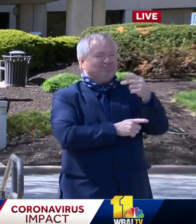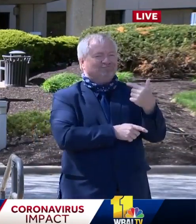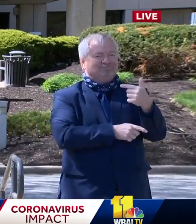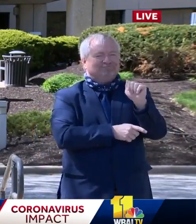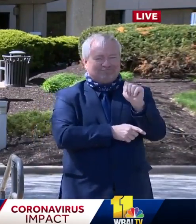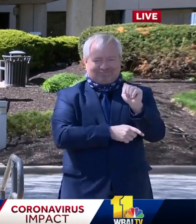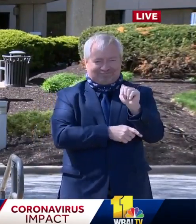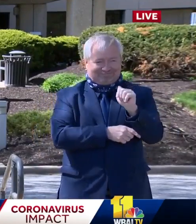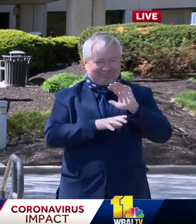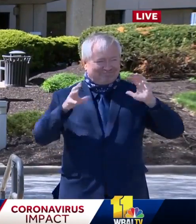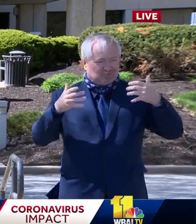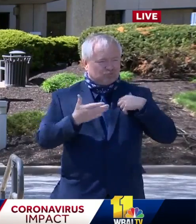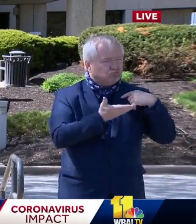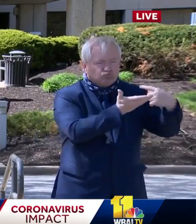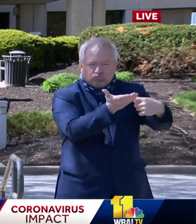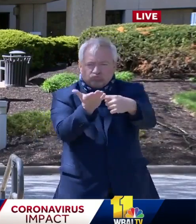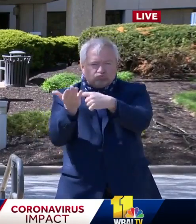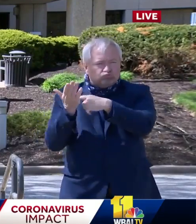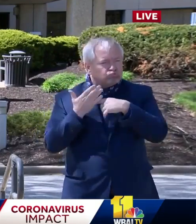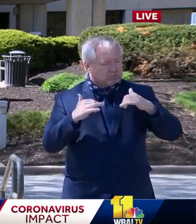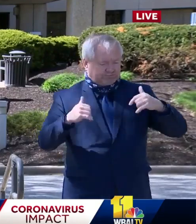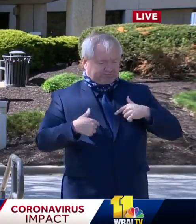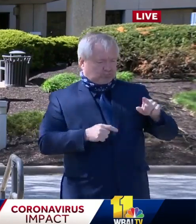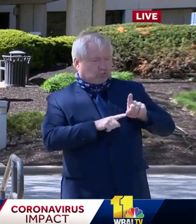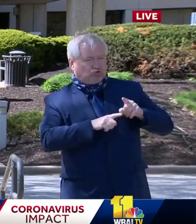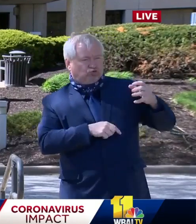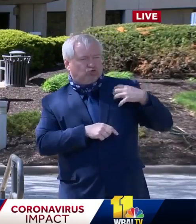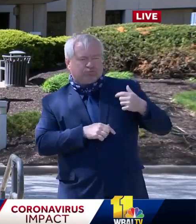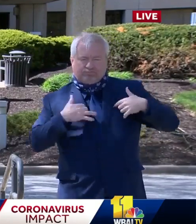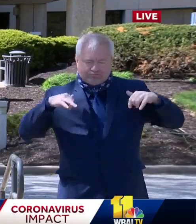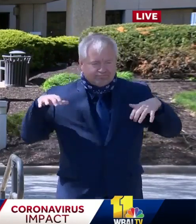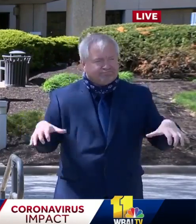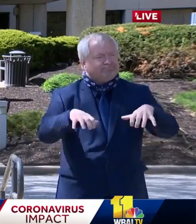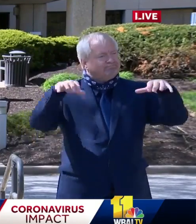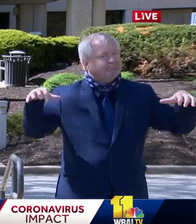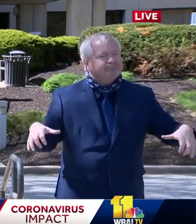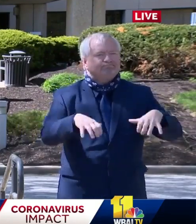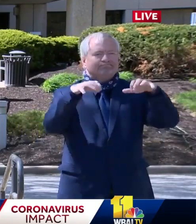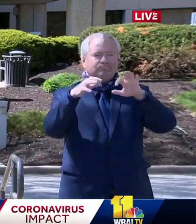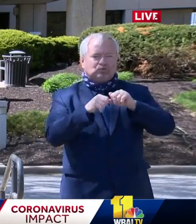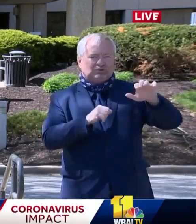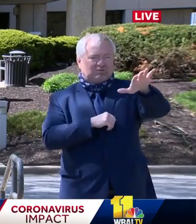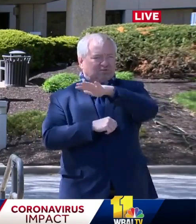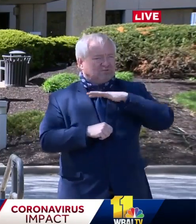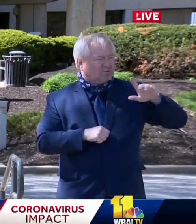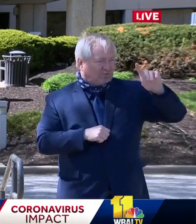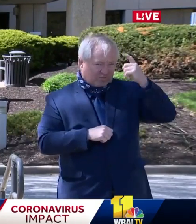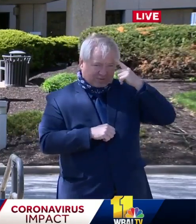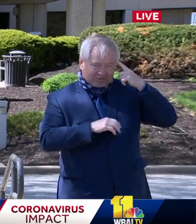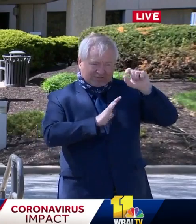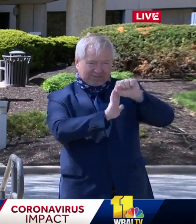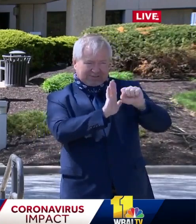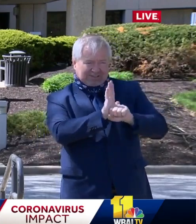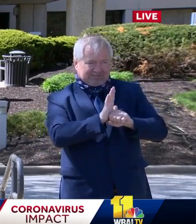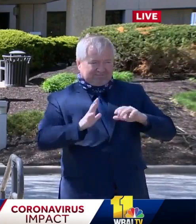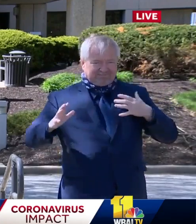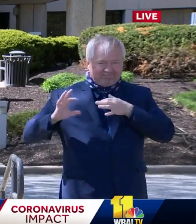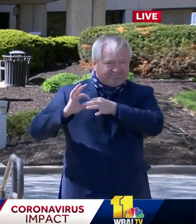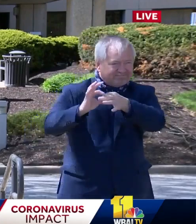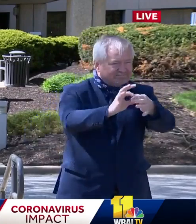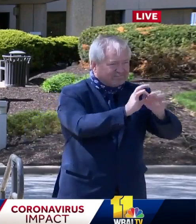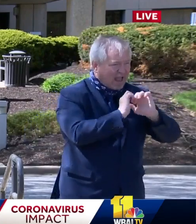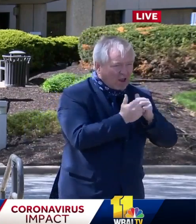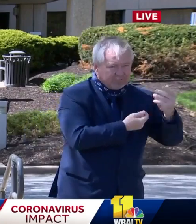continue to encourage states and counties and municipalities to work together to share best